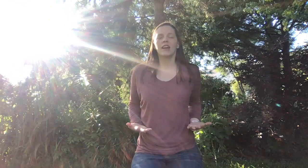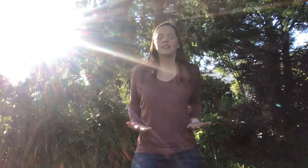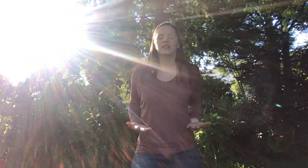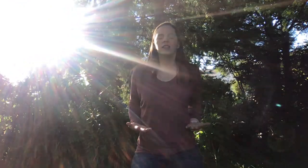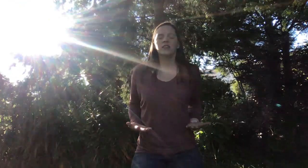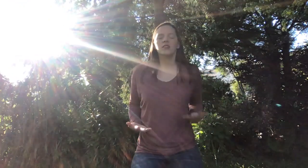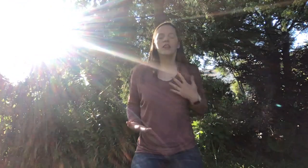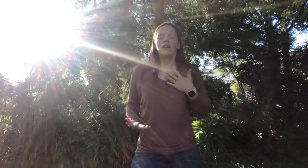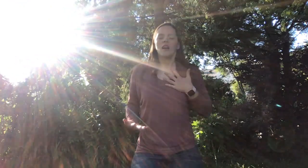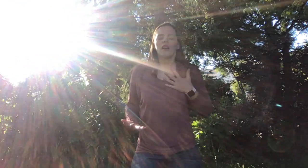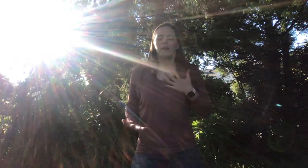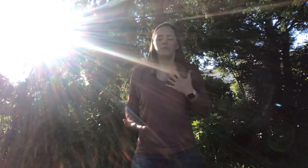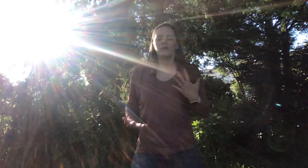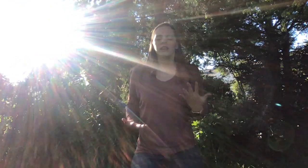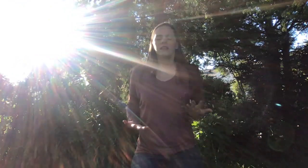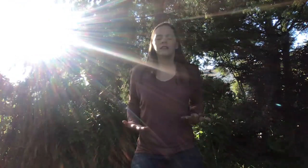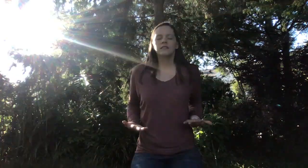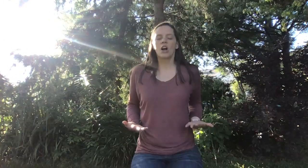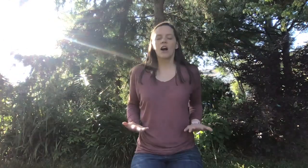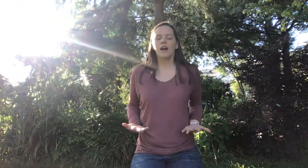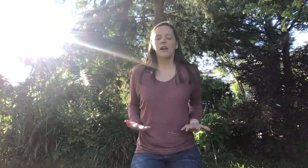until our breathing is calm.